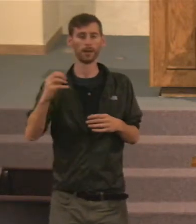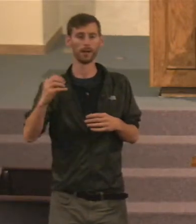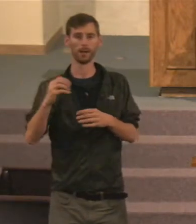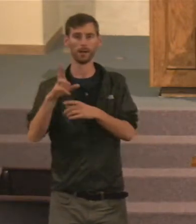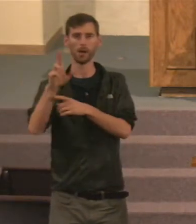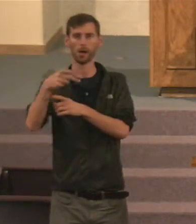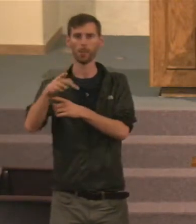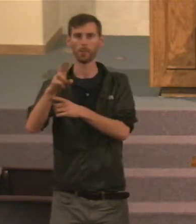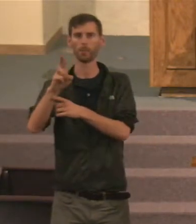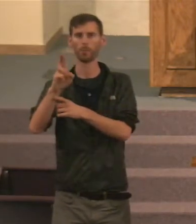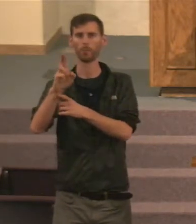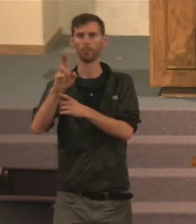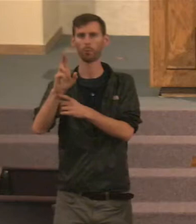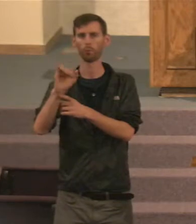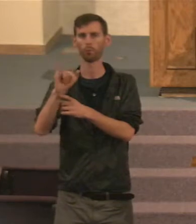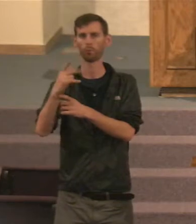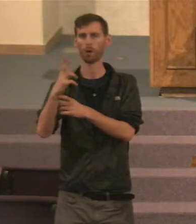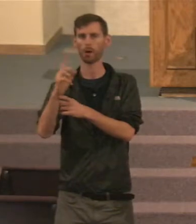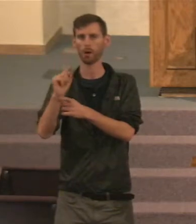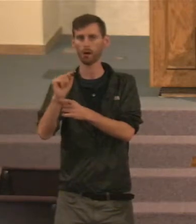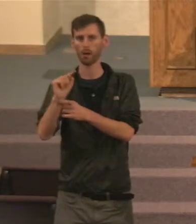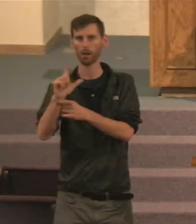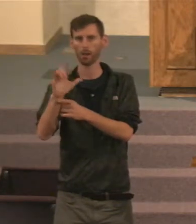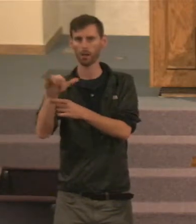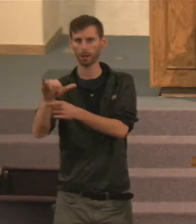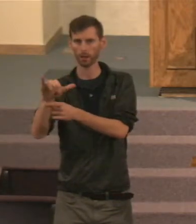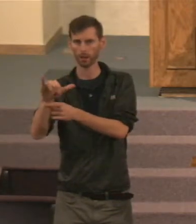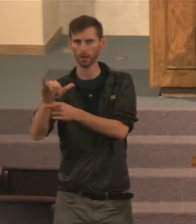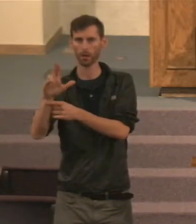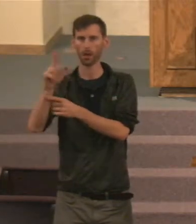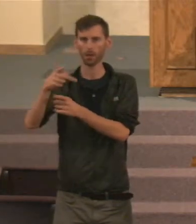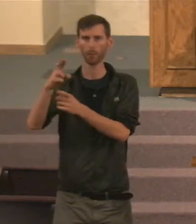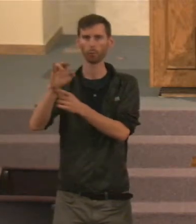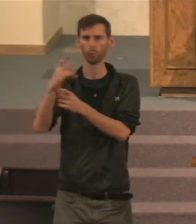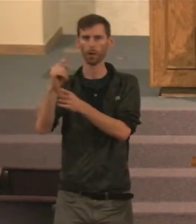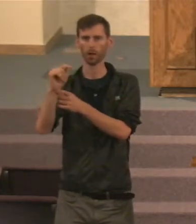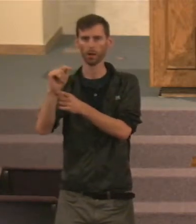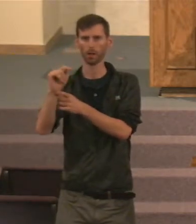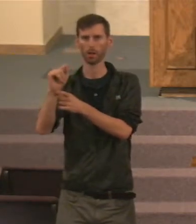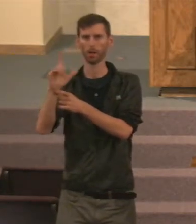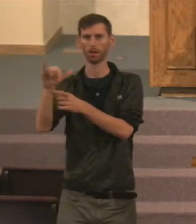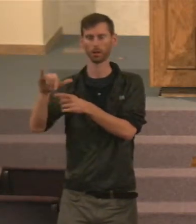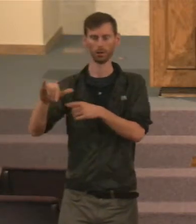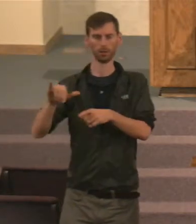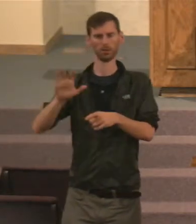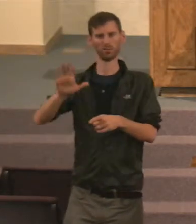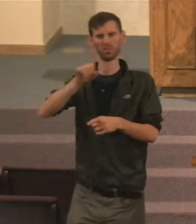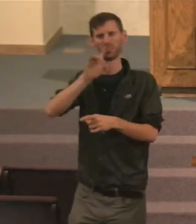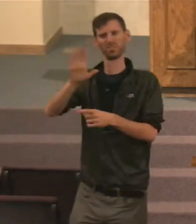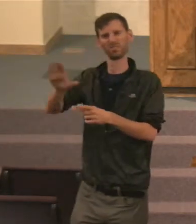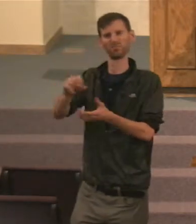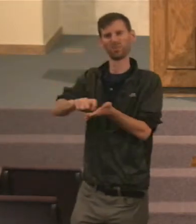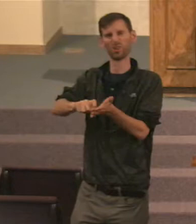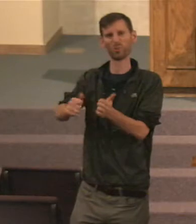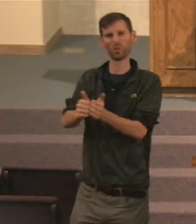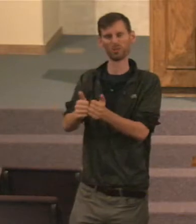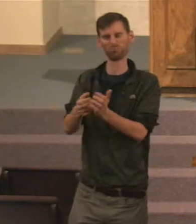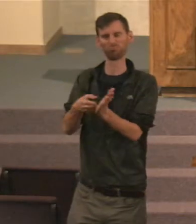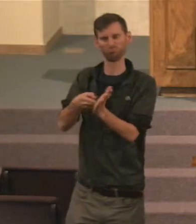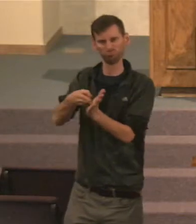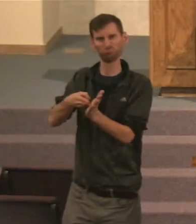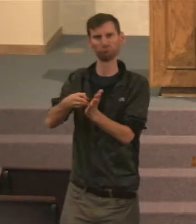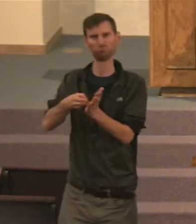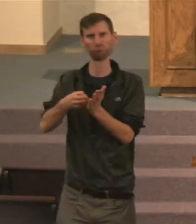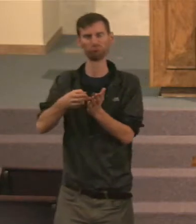uprightly. I mean, Solomon was careful, When he wrote, He wrote with integrity. He wanted to make sure, Make that what he